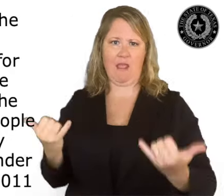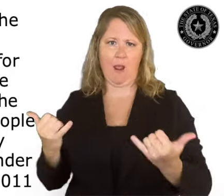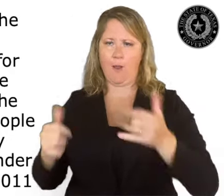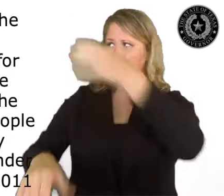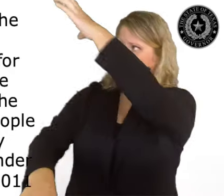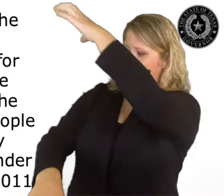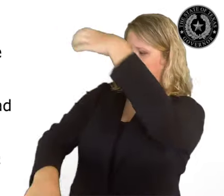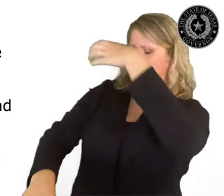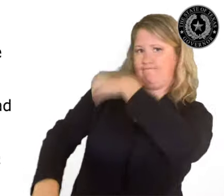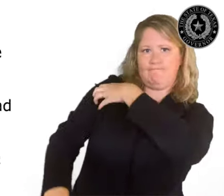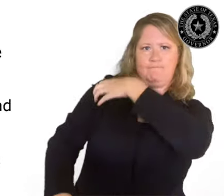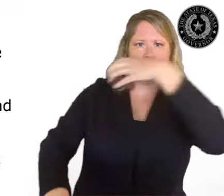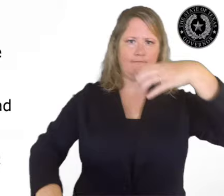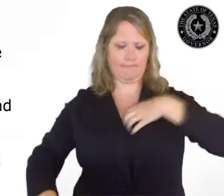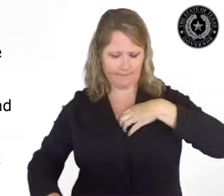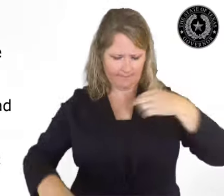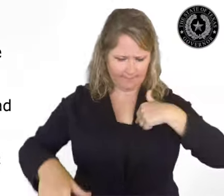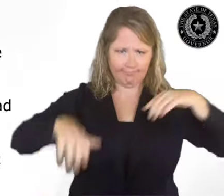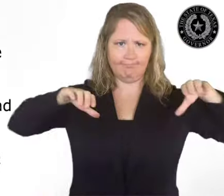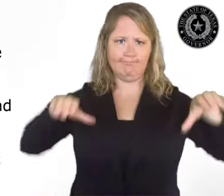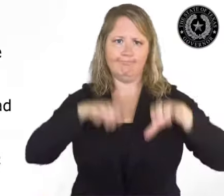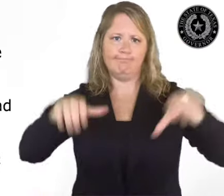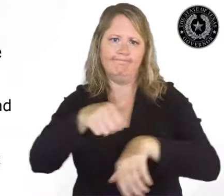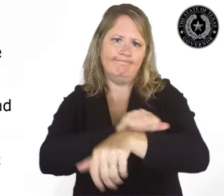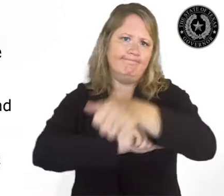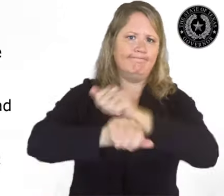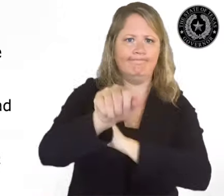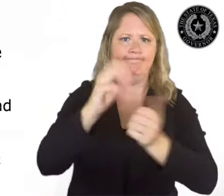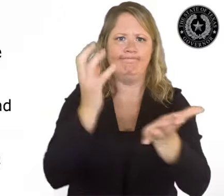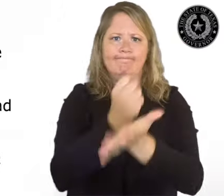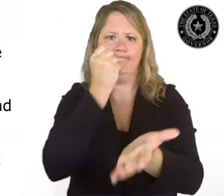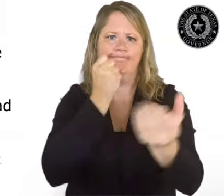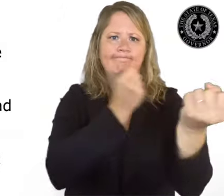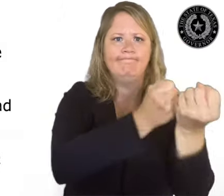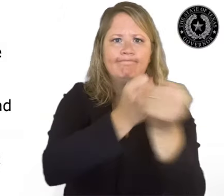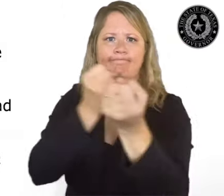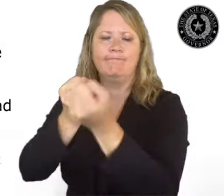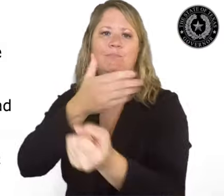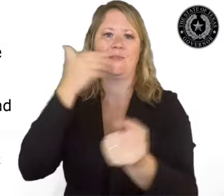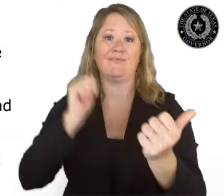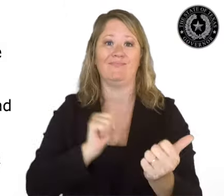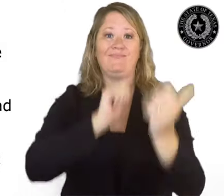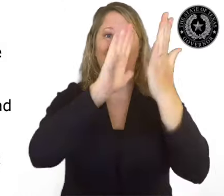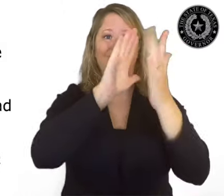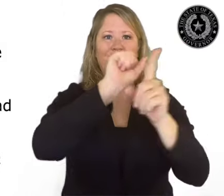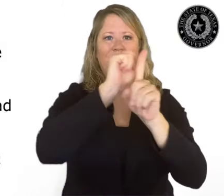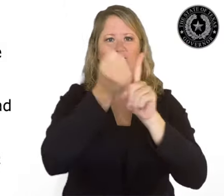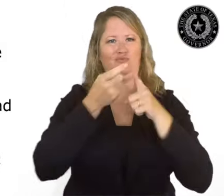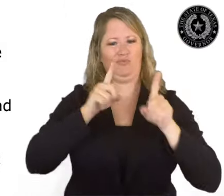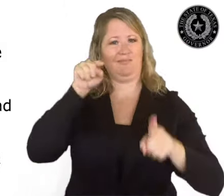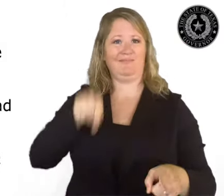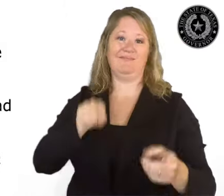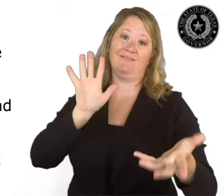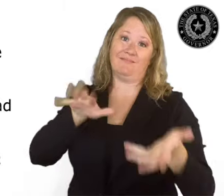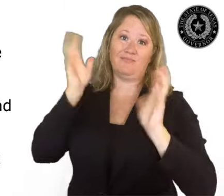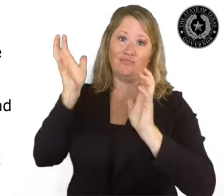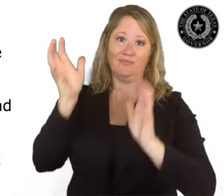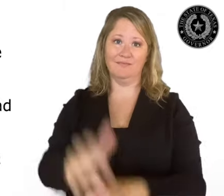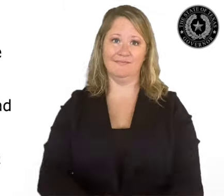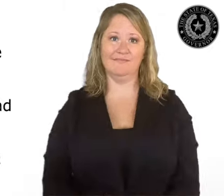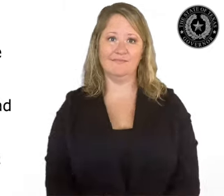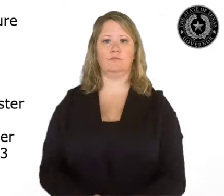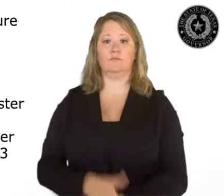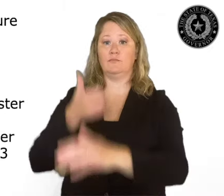.011 of the Texas government code and the legislature has given the Governor broad authority to fulfill that responsibility